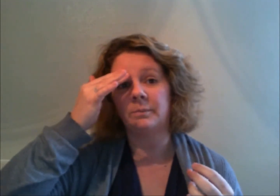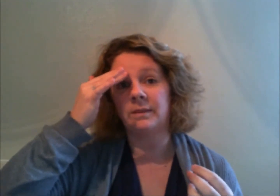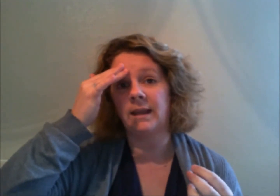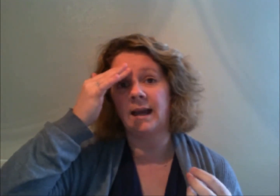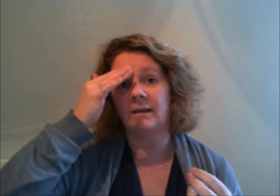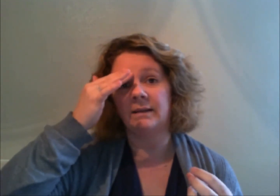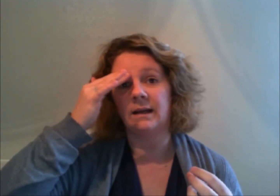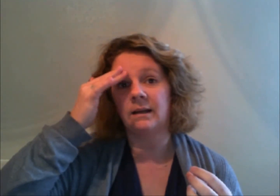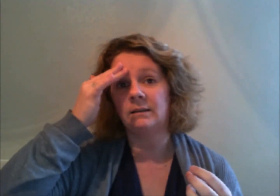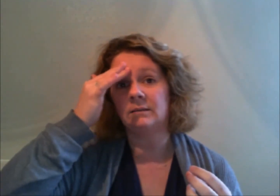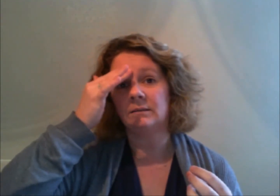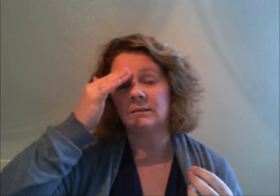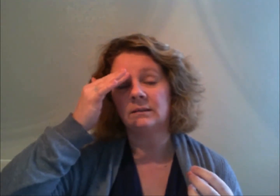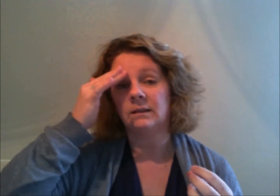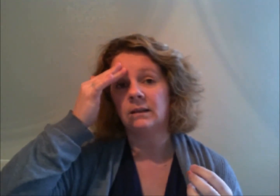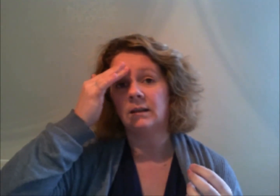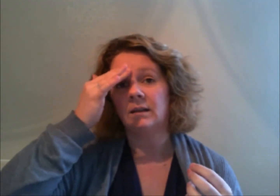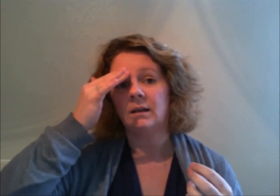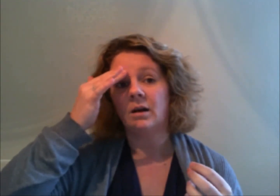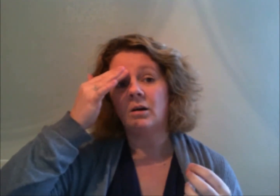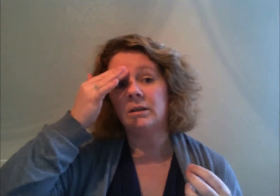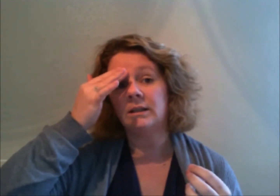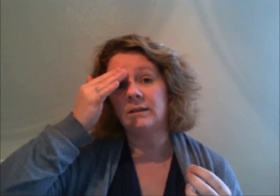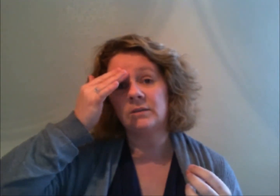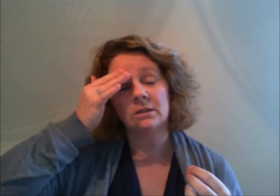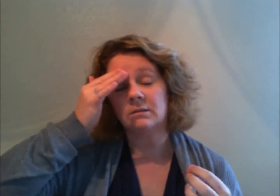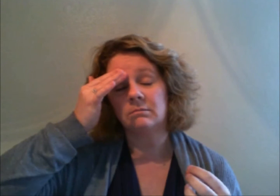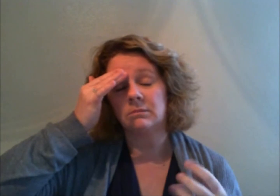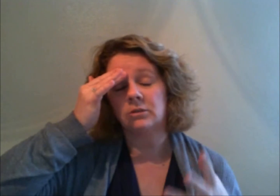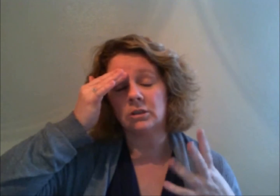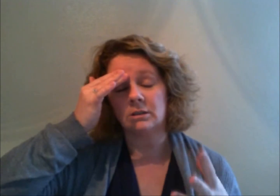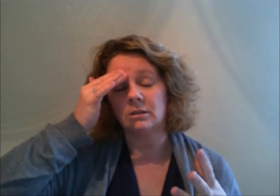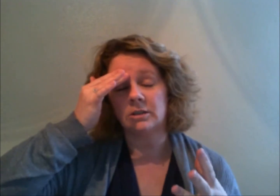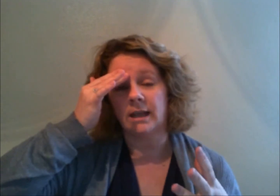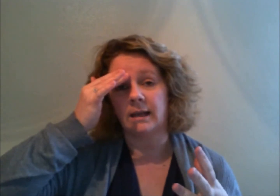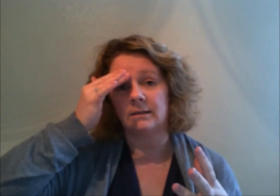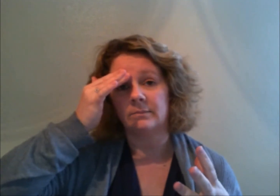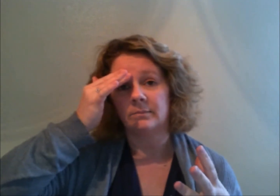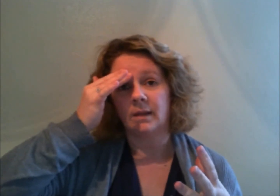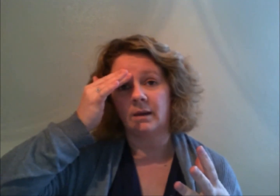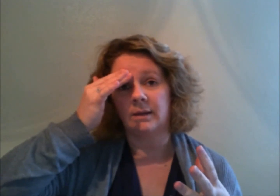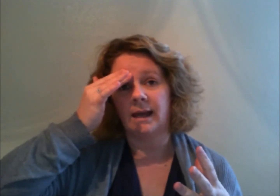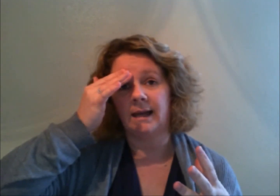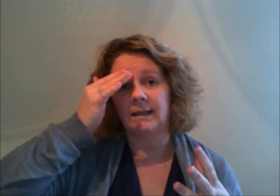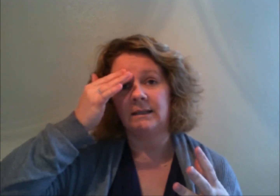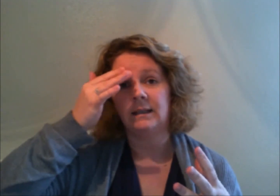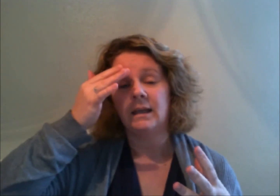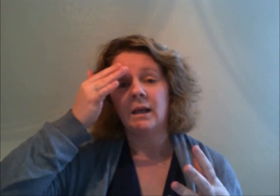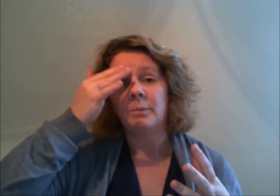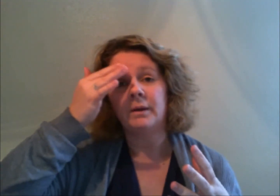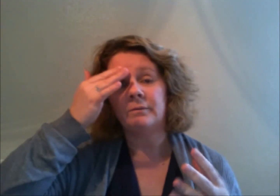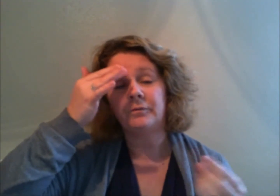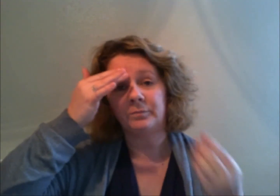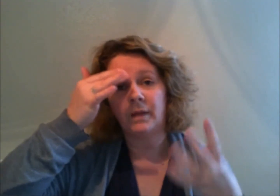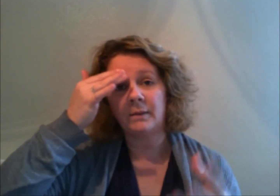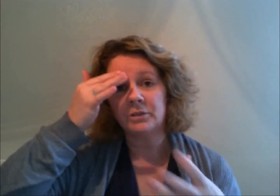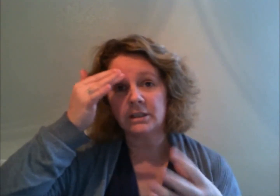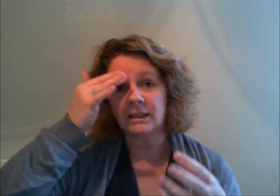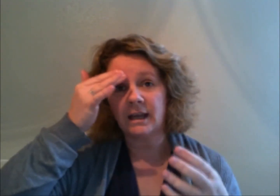the area or you can even just just touch it okay but I'm just going to